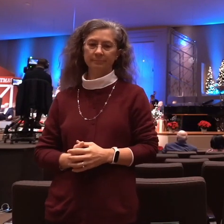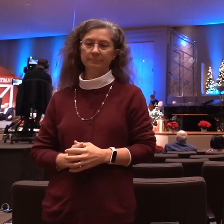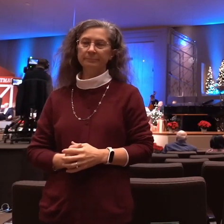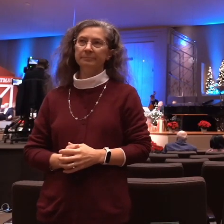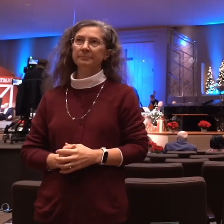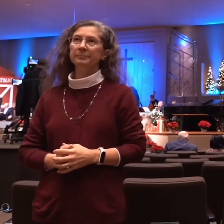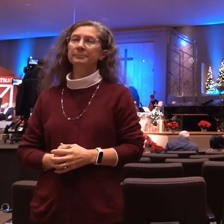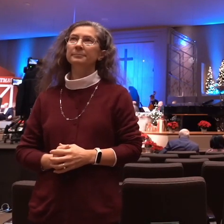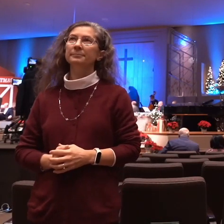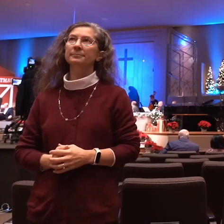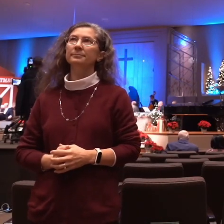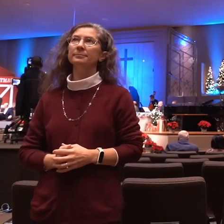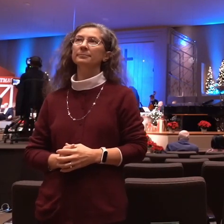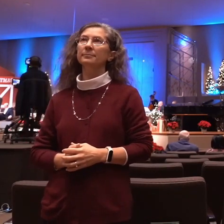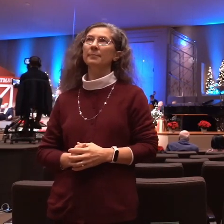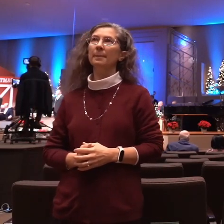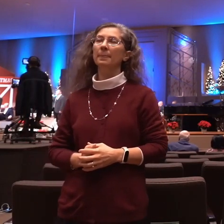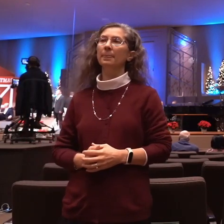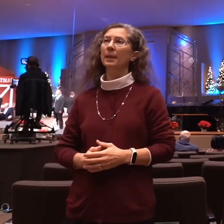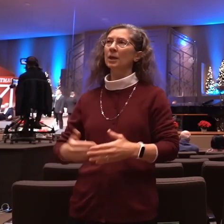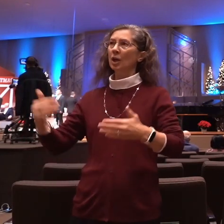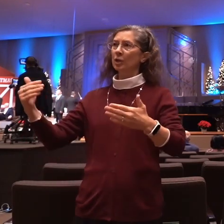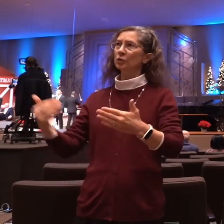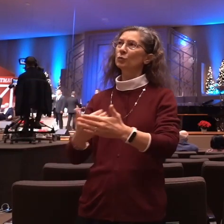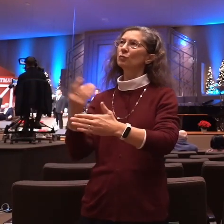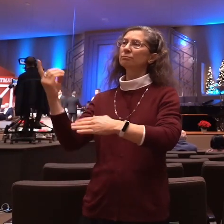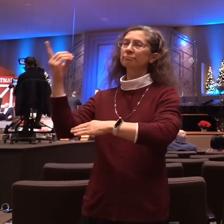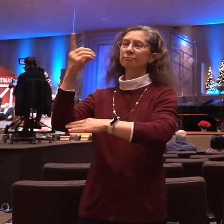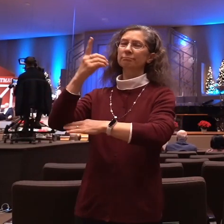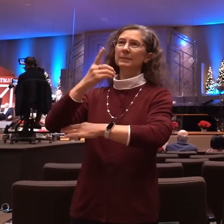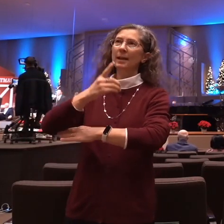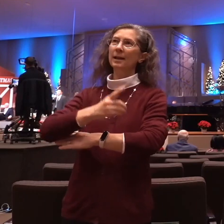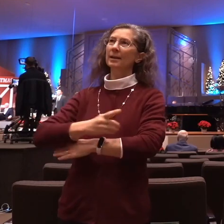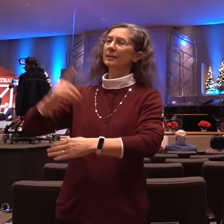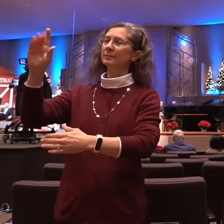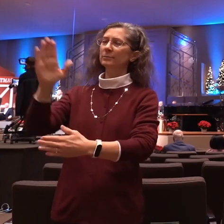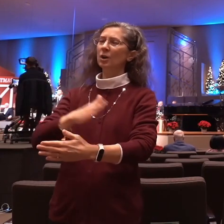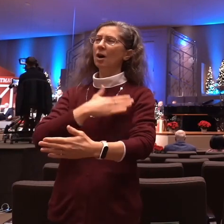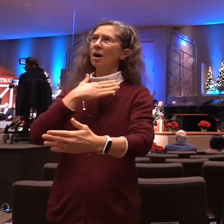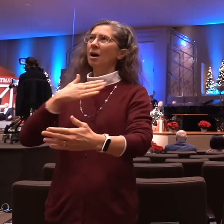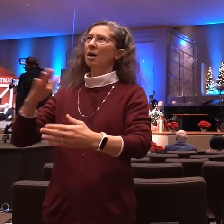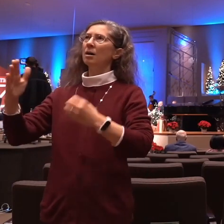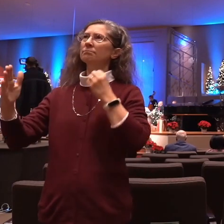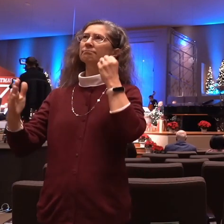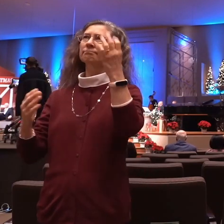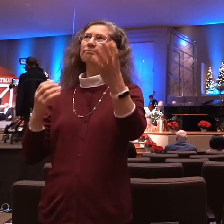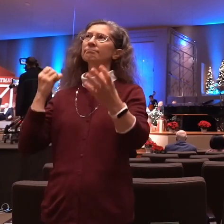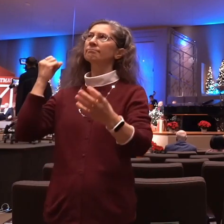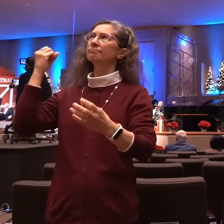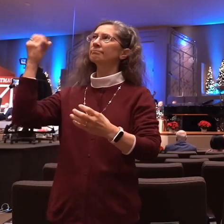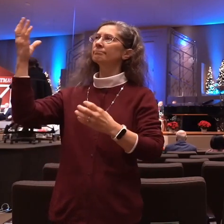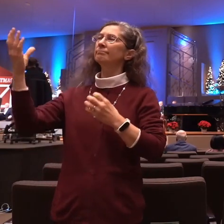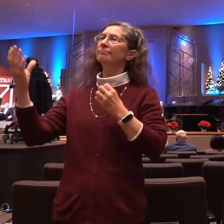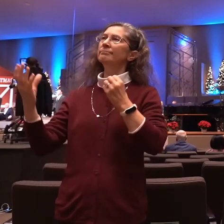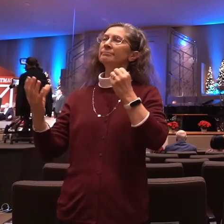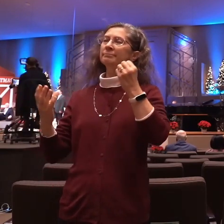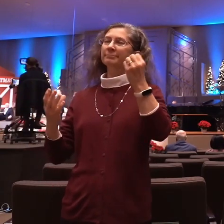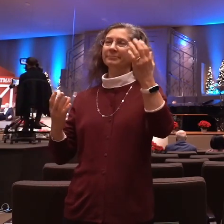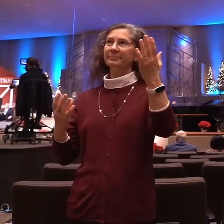A song on the horizon Ringing through the heavens The long